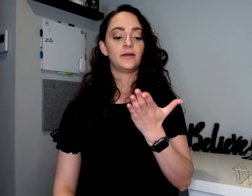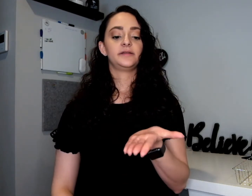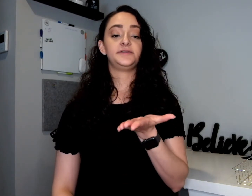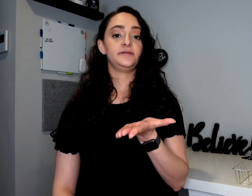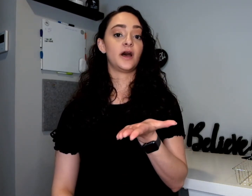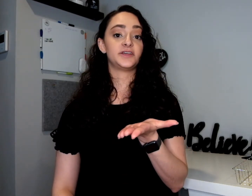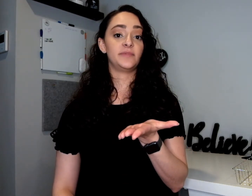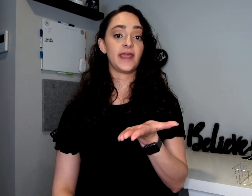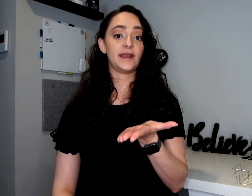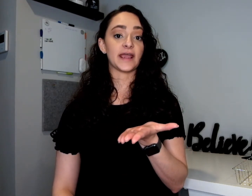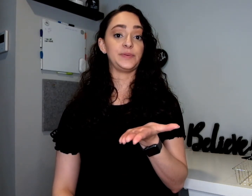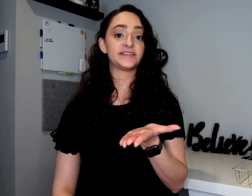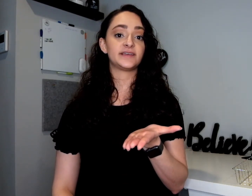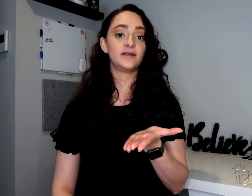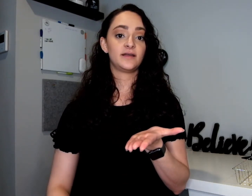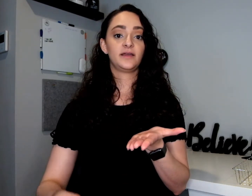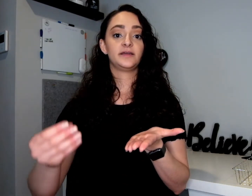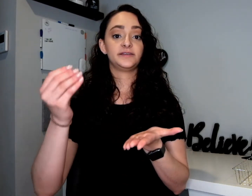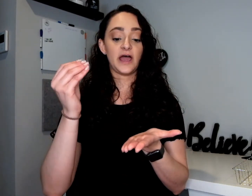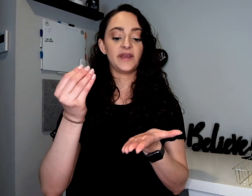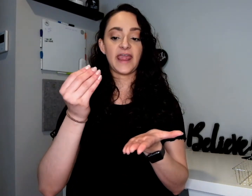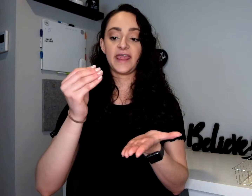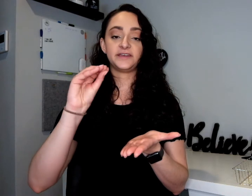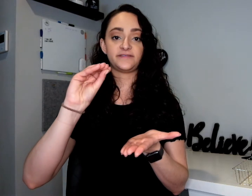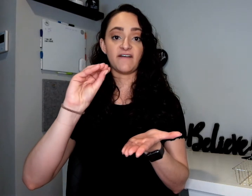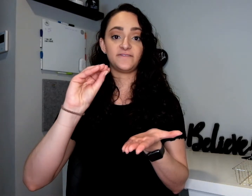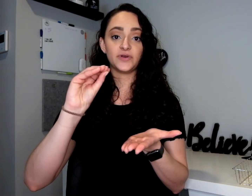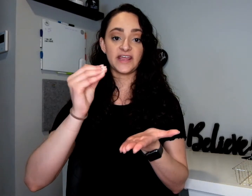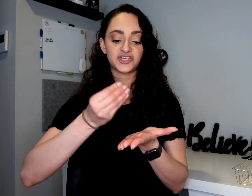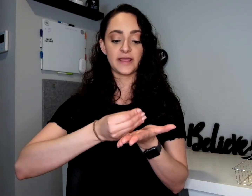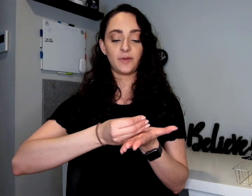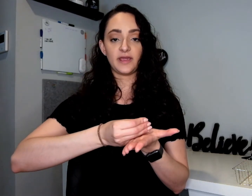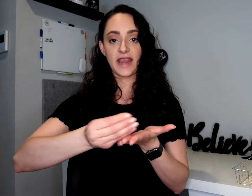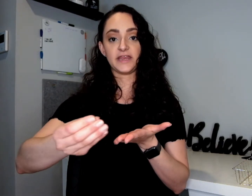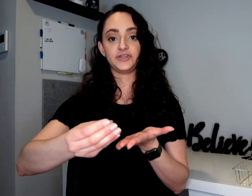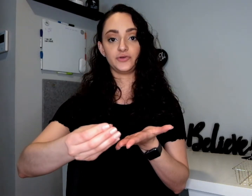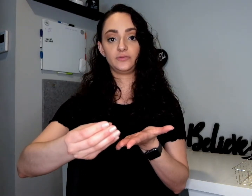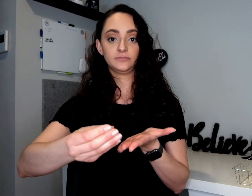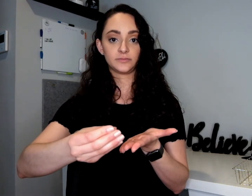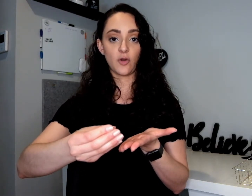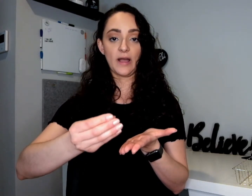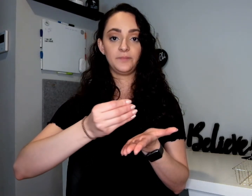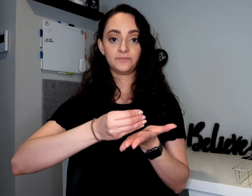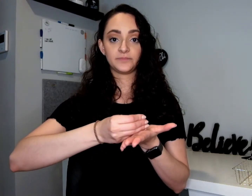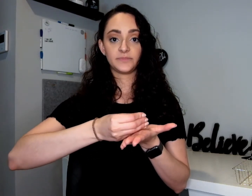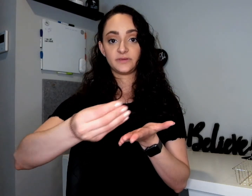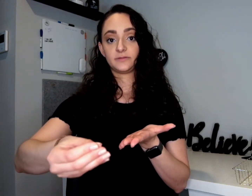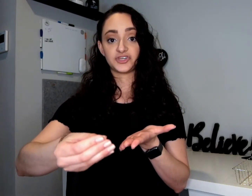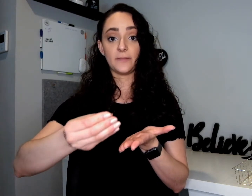Non-dominant hand like a pizza. Dominant hand, that food handshake. And you go out. Shop.